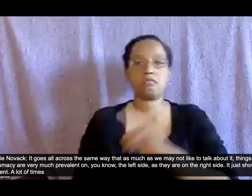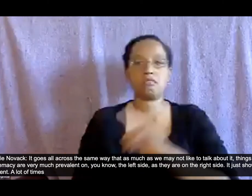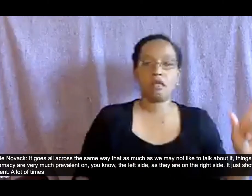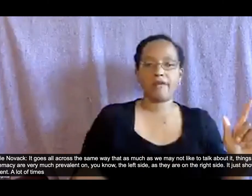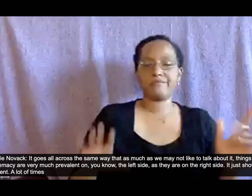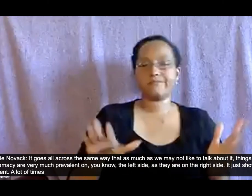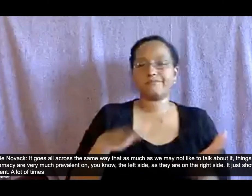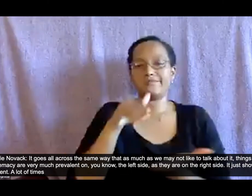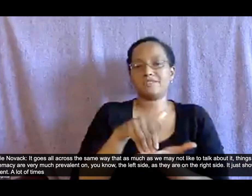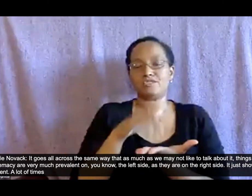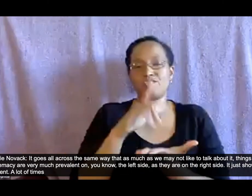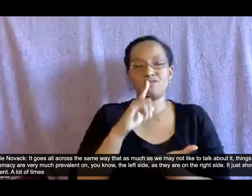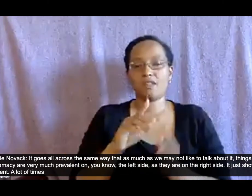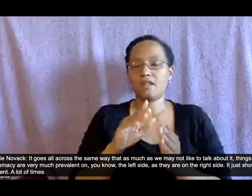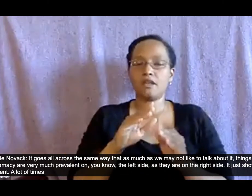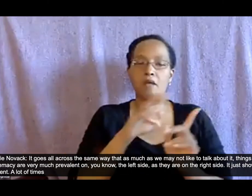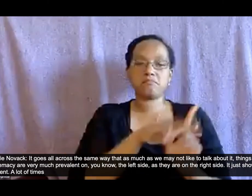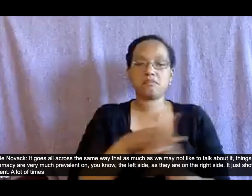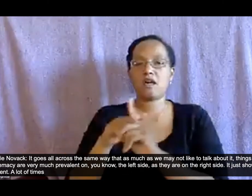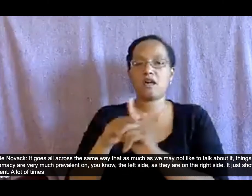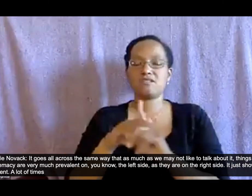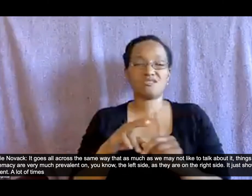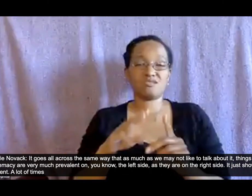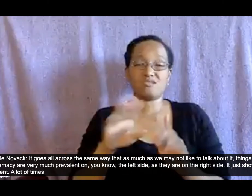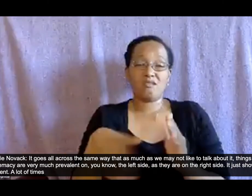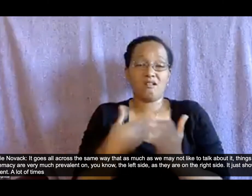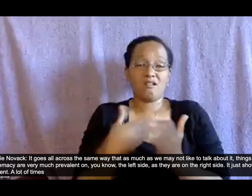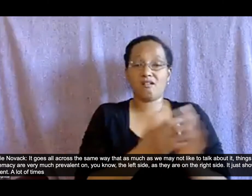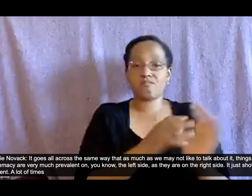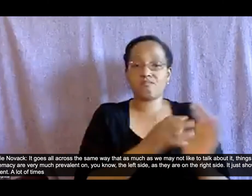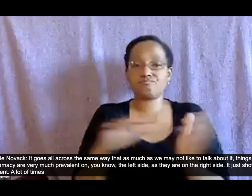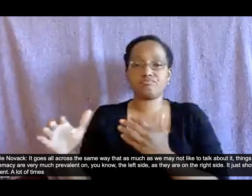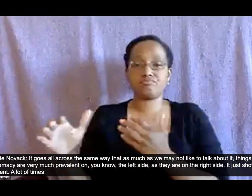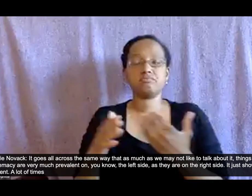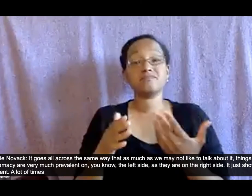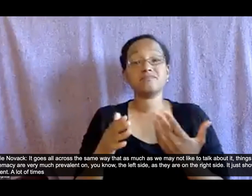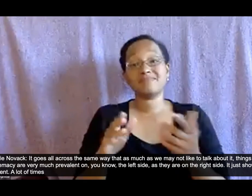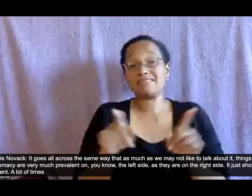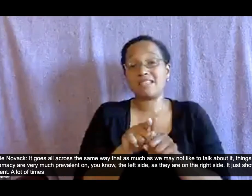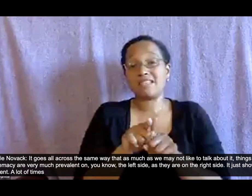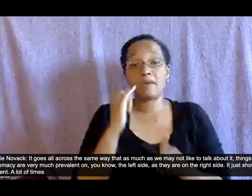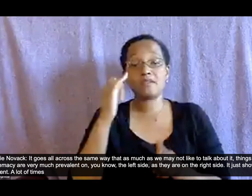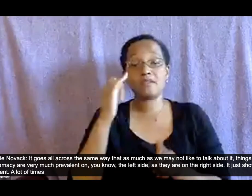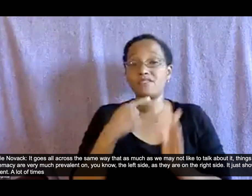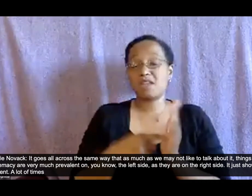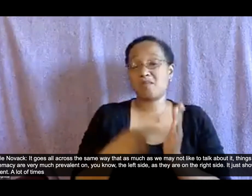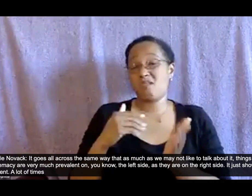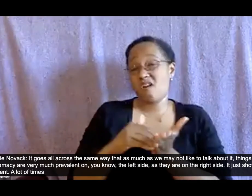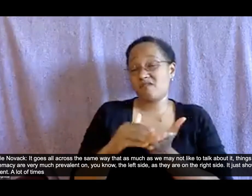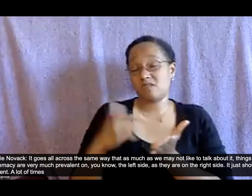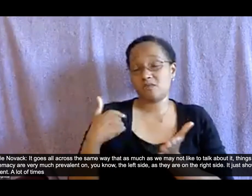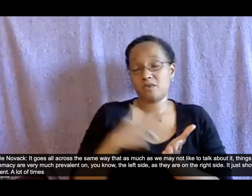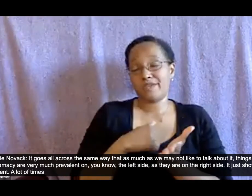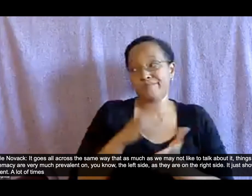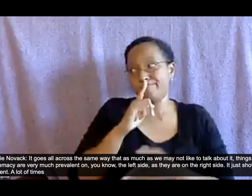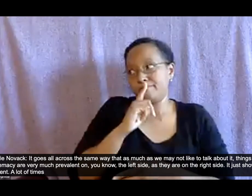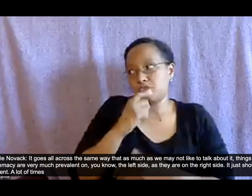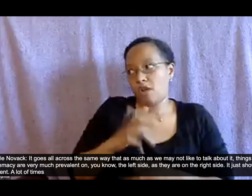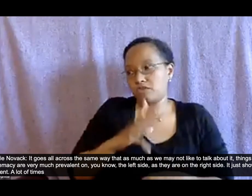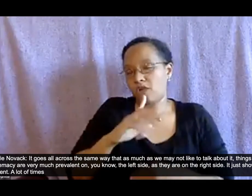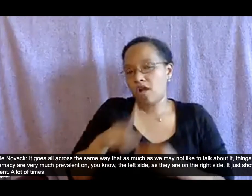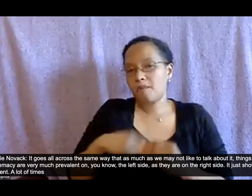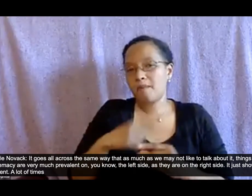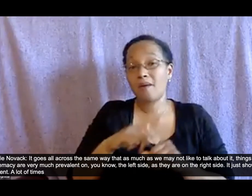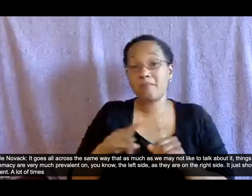the same way that as much as we may not like to talk about it things like white supremacy are very much prevalent on you know the